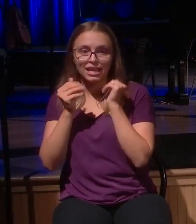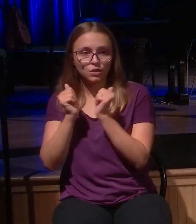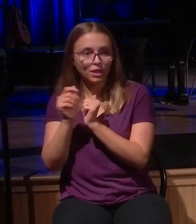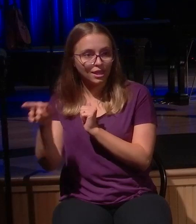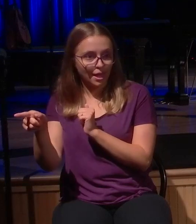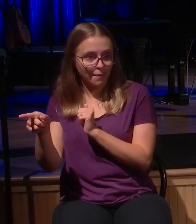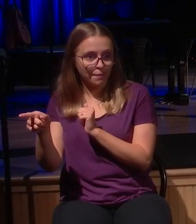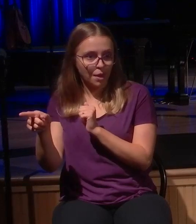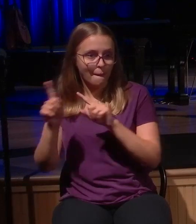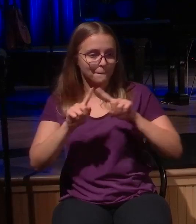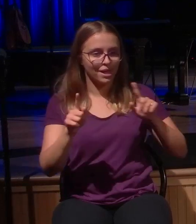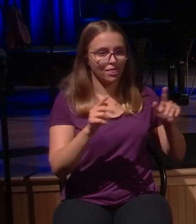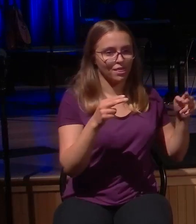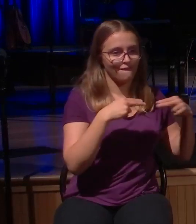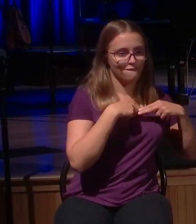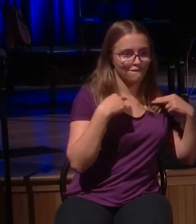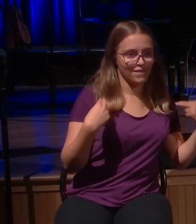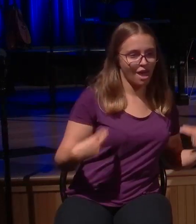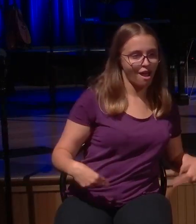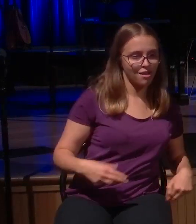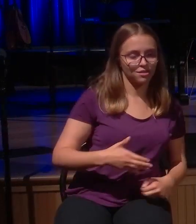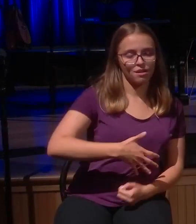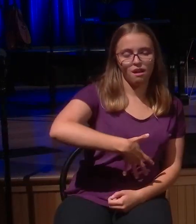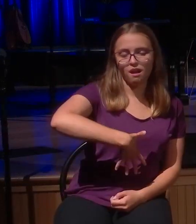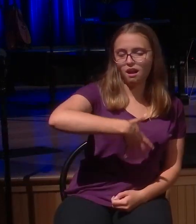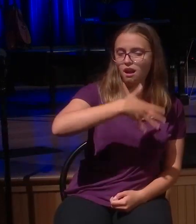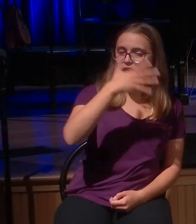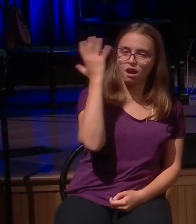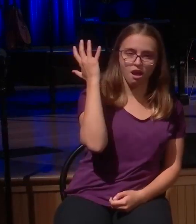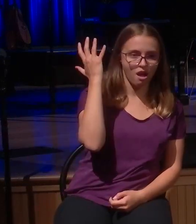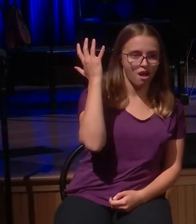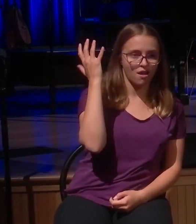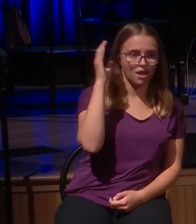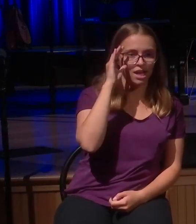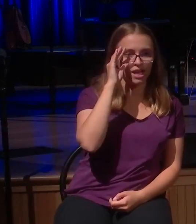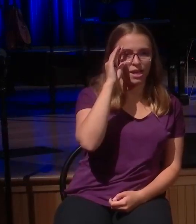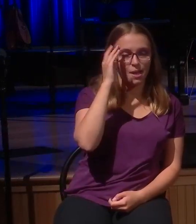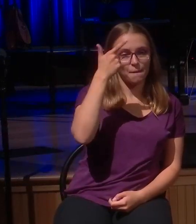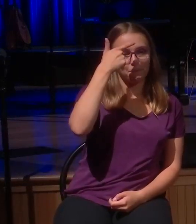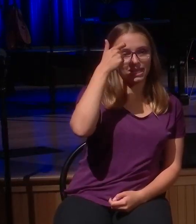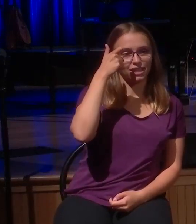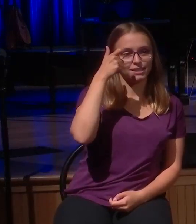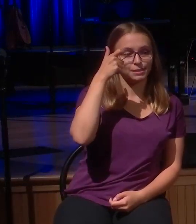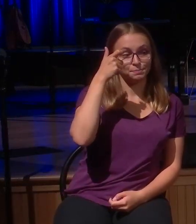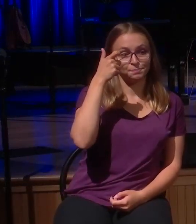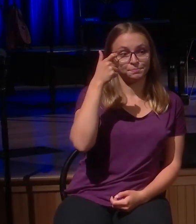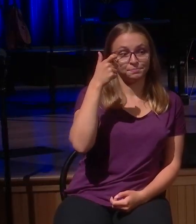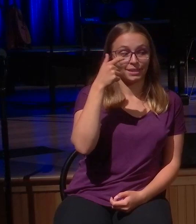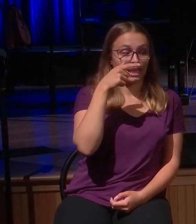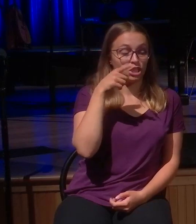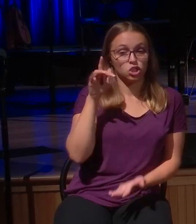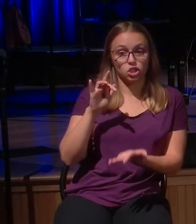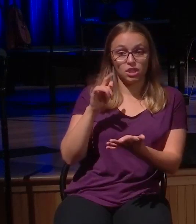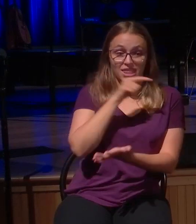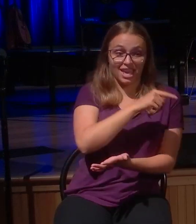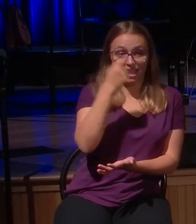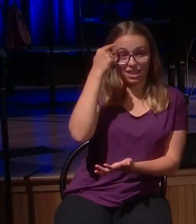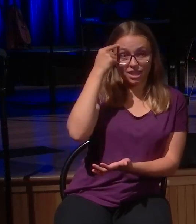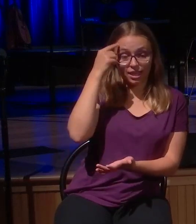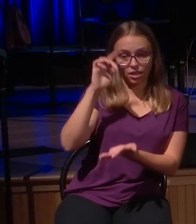grumble and complain that Jesus has broken some sort of social construct. New Hope, a confession. I've been alive